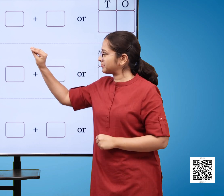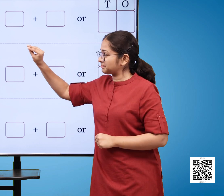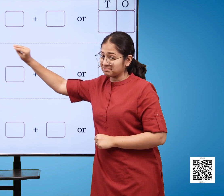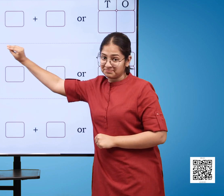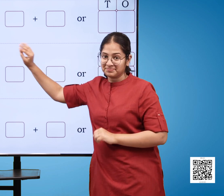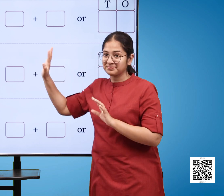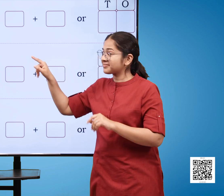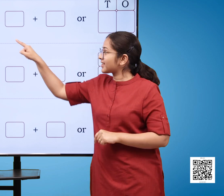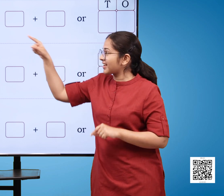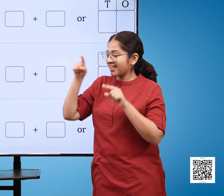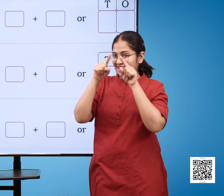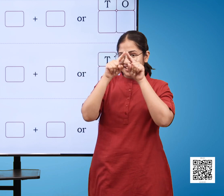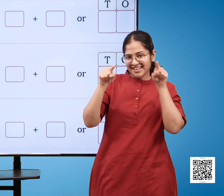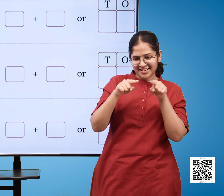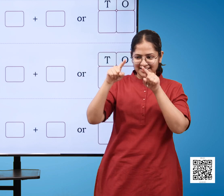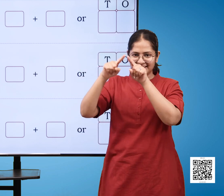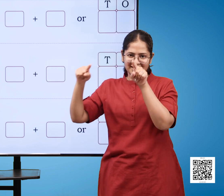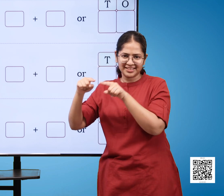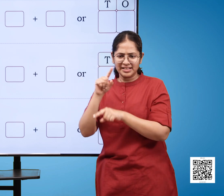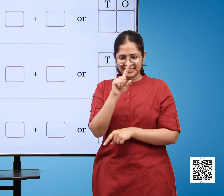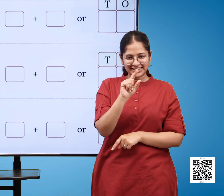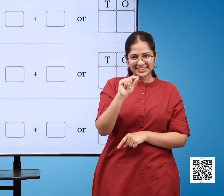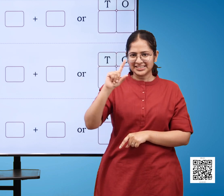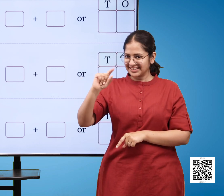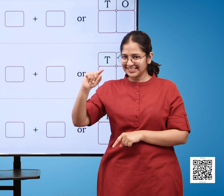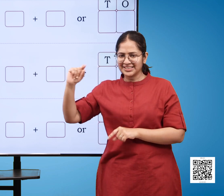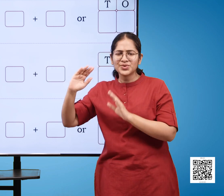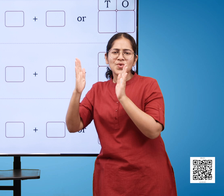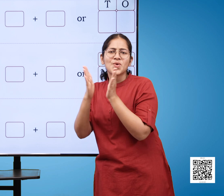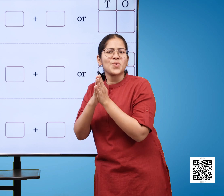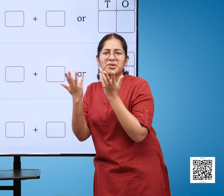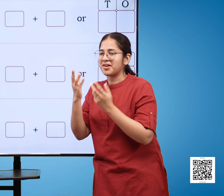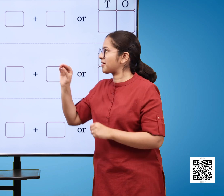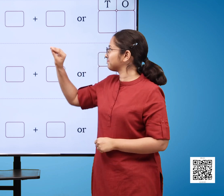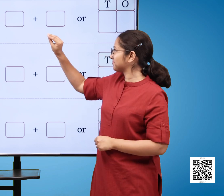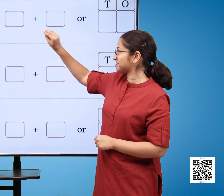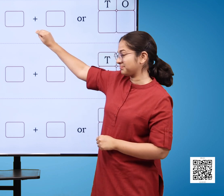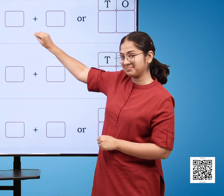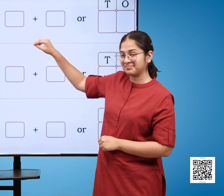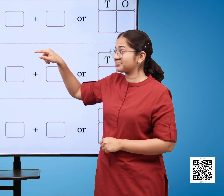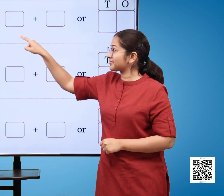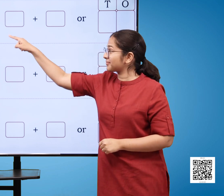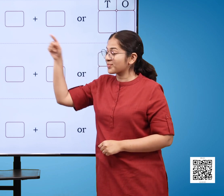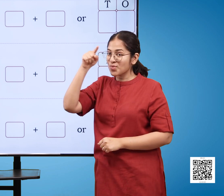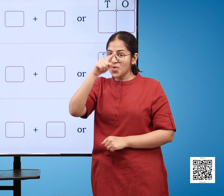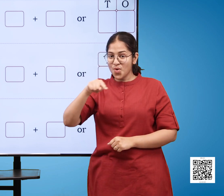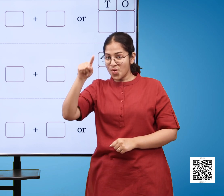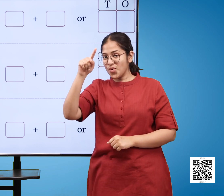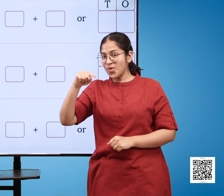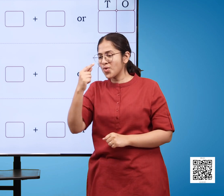ones is equal to blank plus blank or t blank o blank